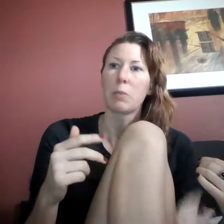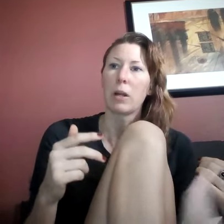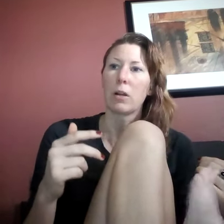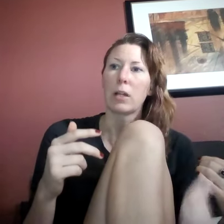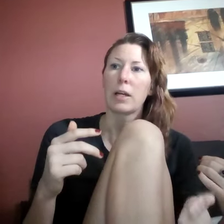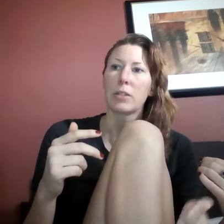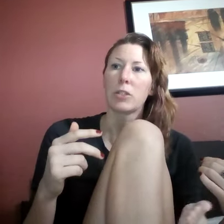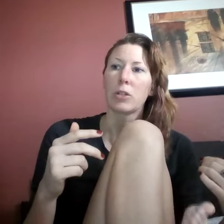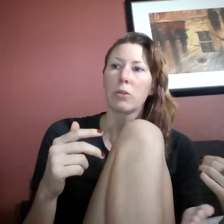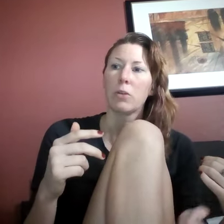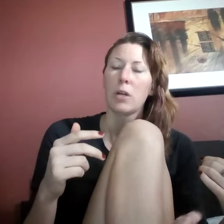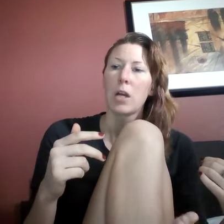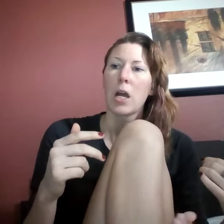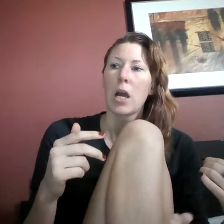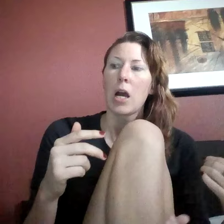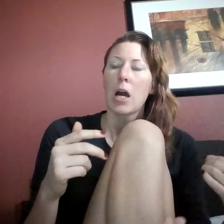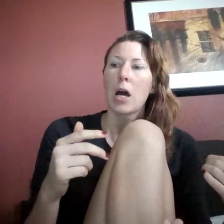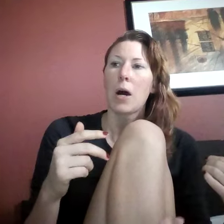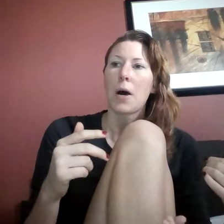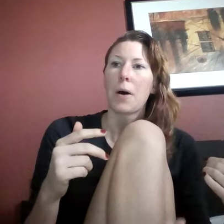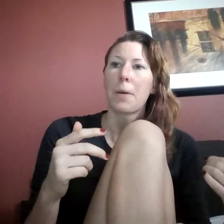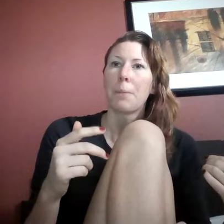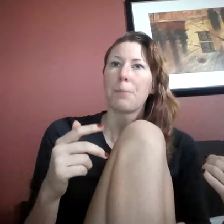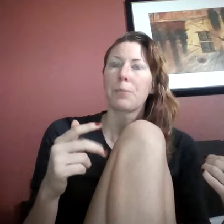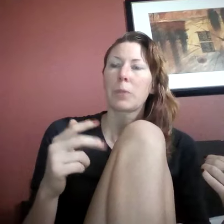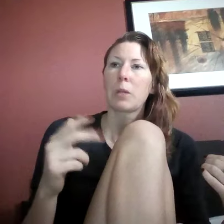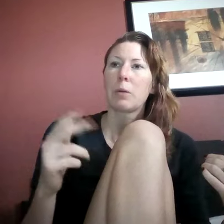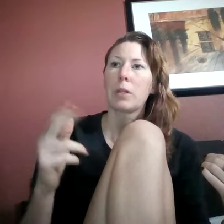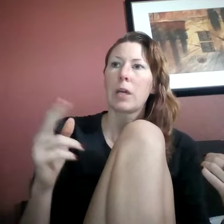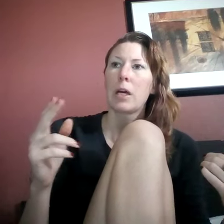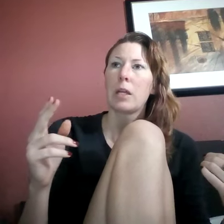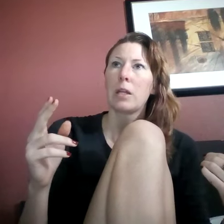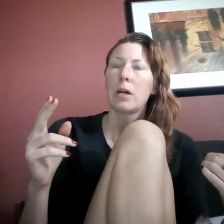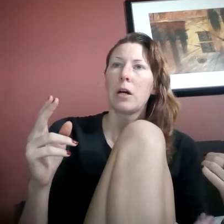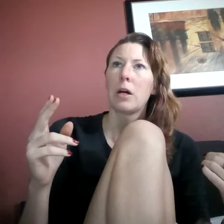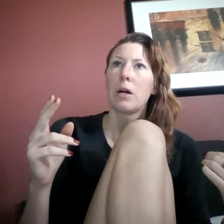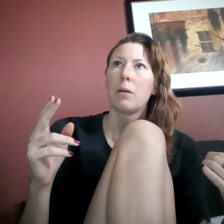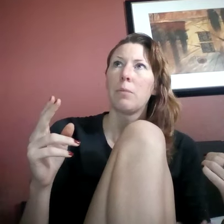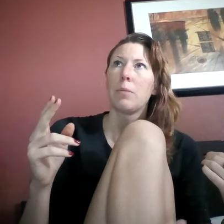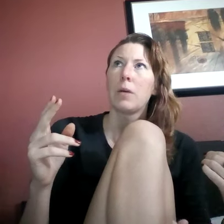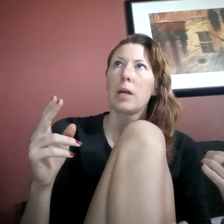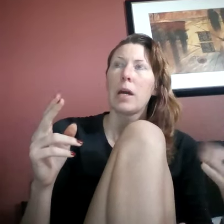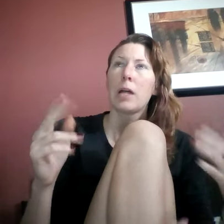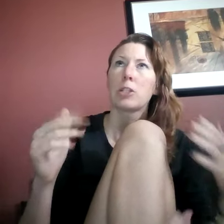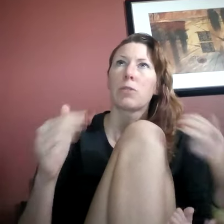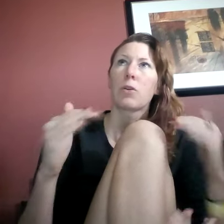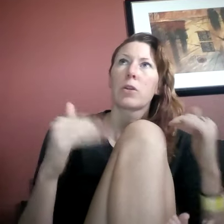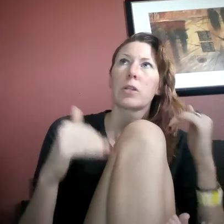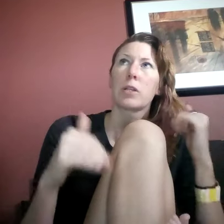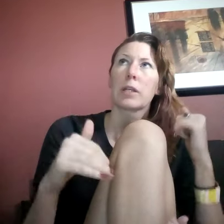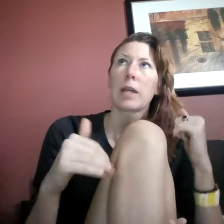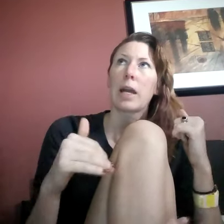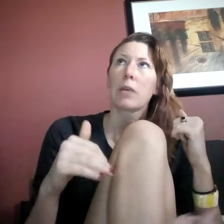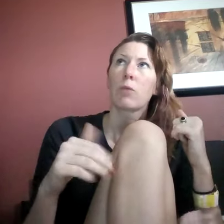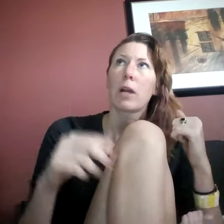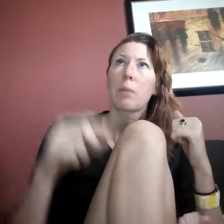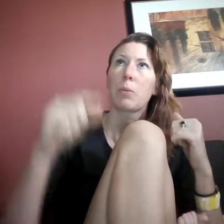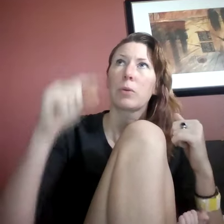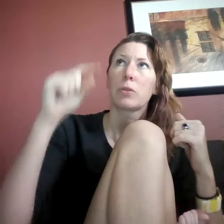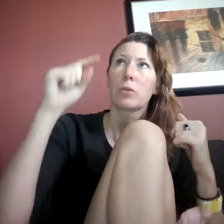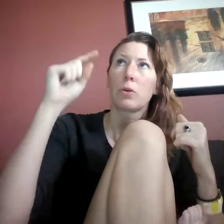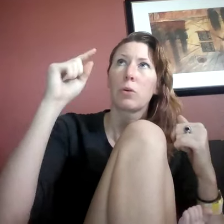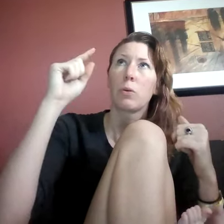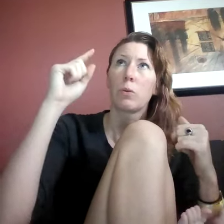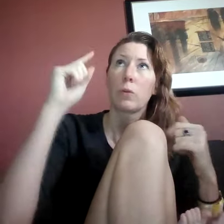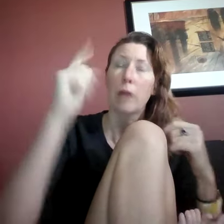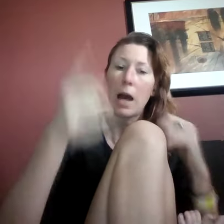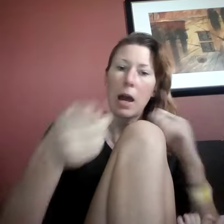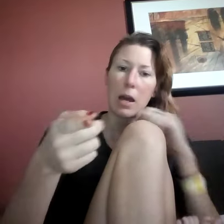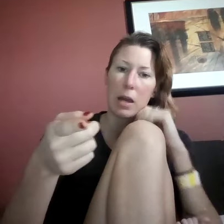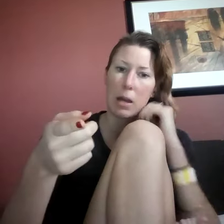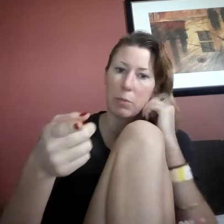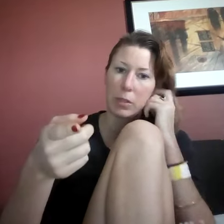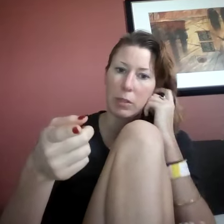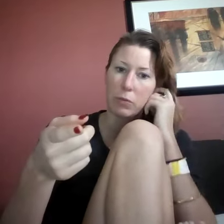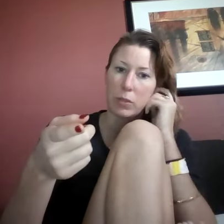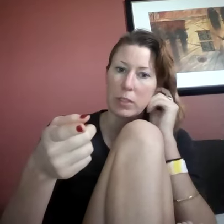paralyze you. Um, and then, um, as far as on the gang rape, so that, I believe, was